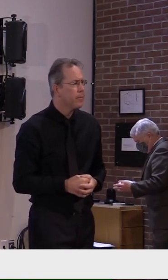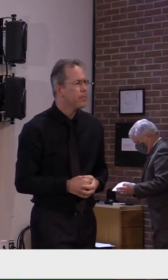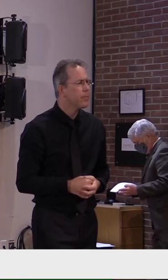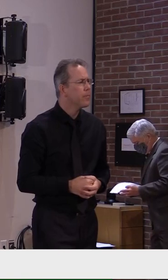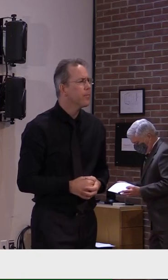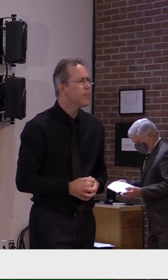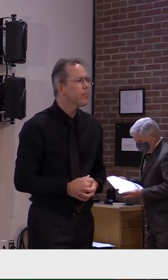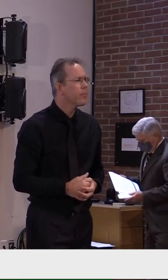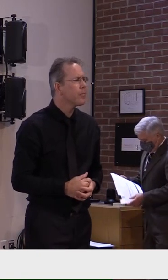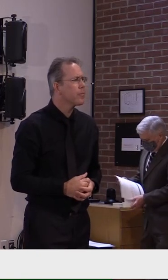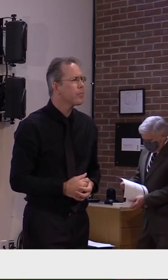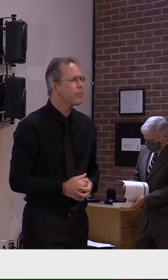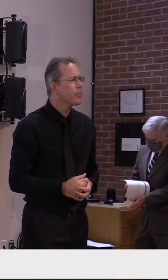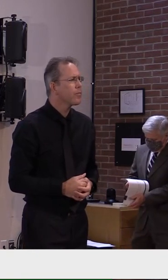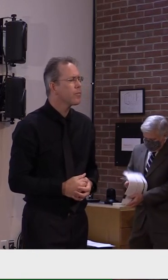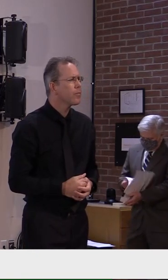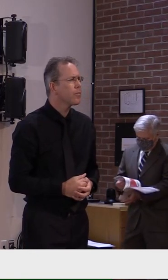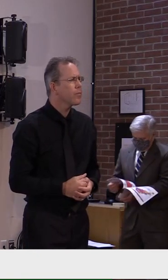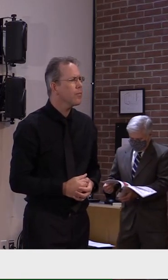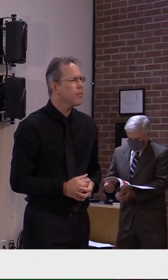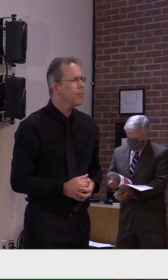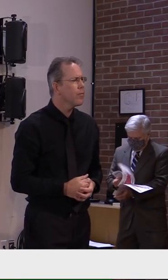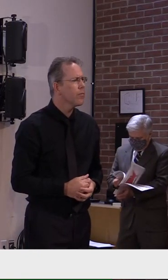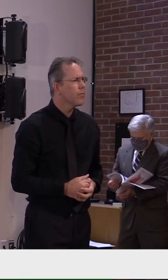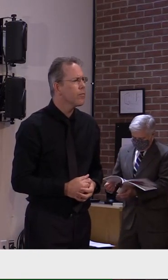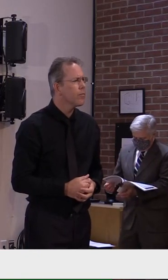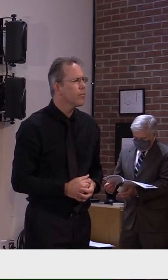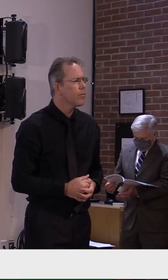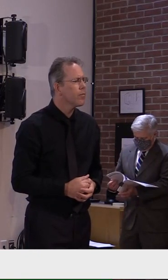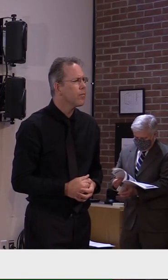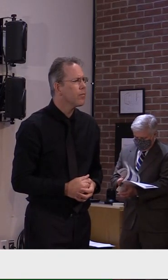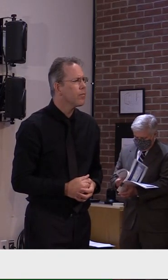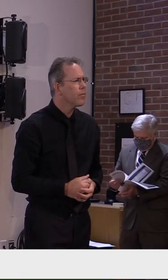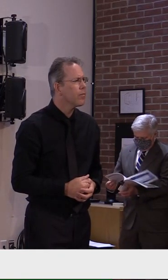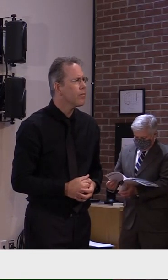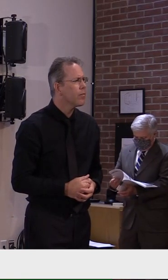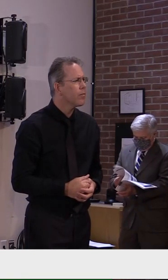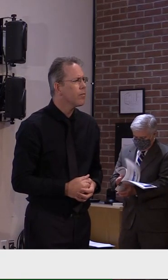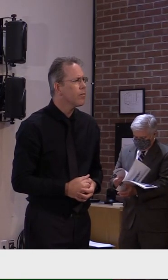What has been found in those protocol checks with Ski Area and local lodges and kins?